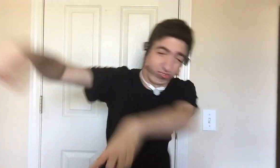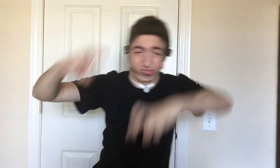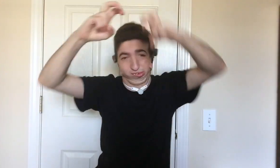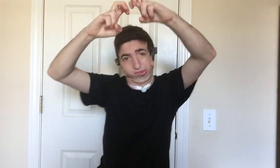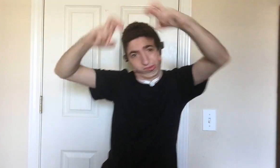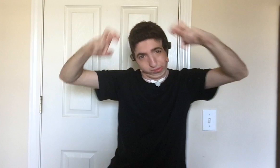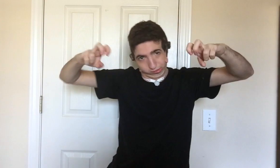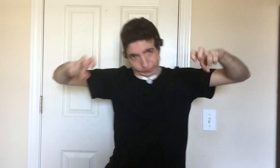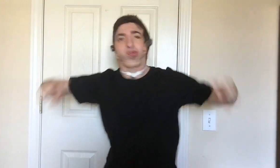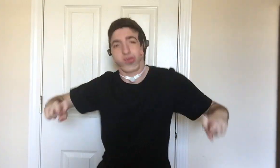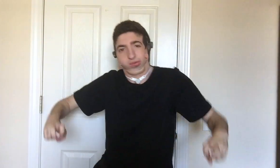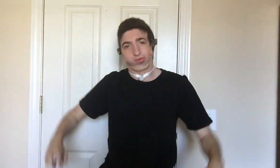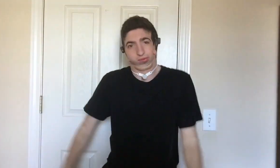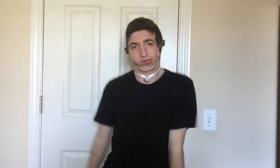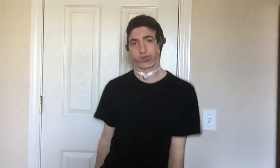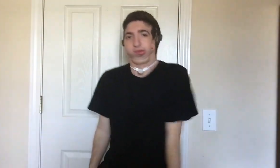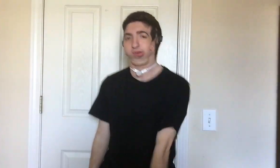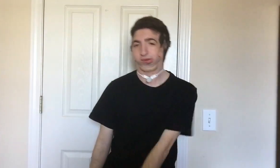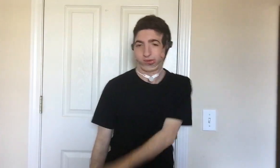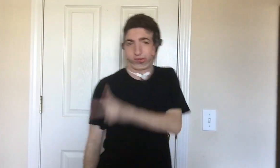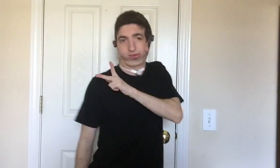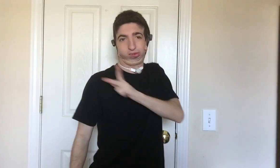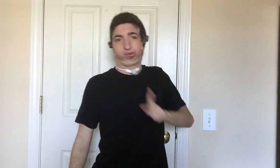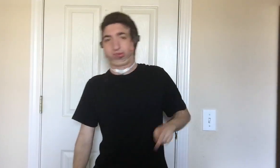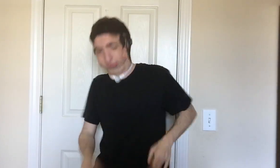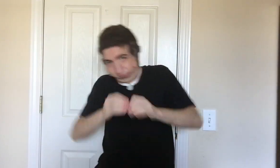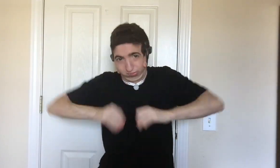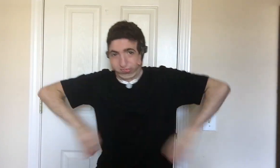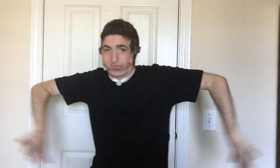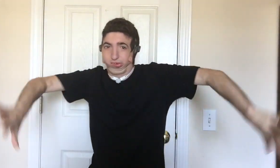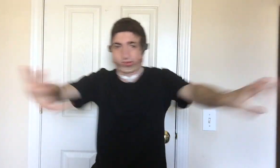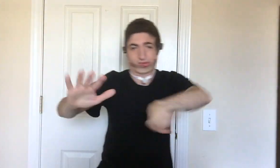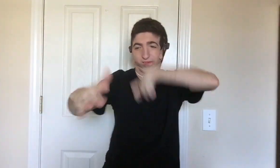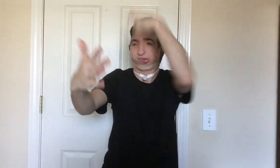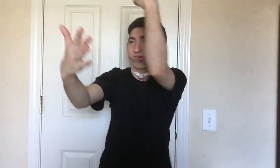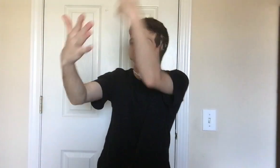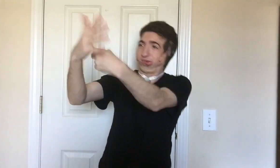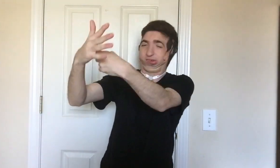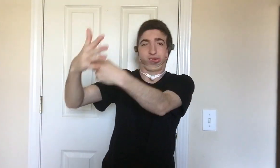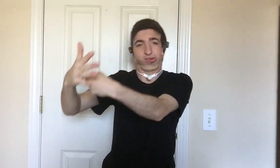for the castle They've got the kingdom marked up